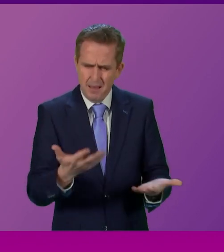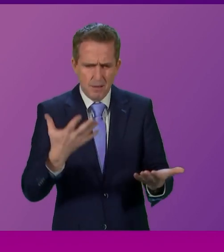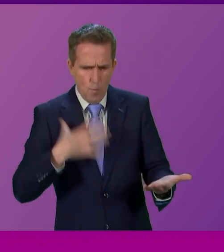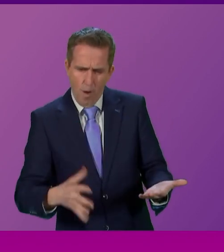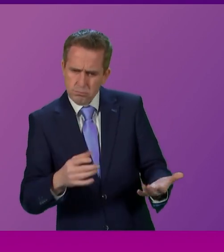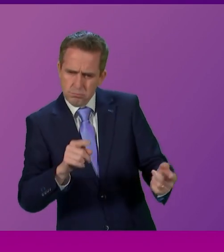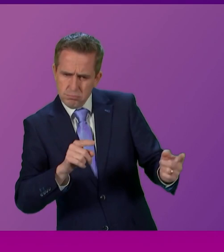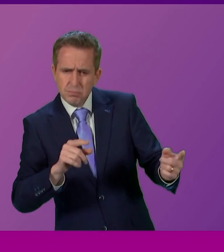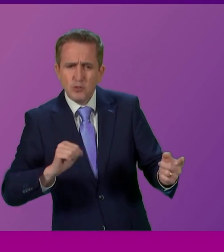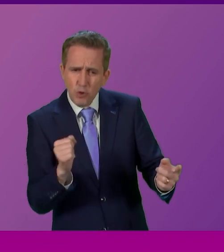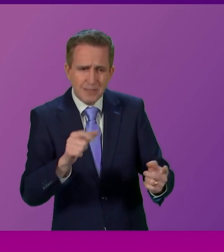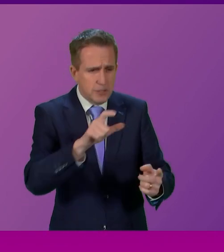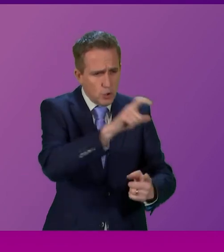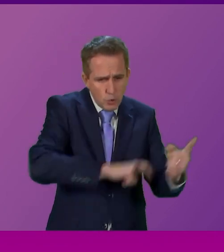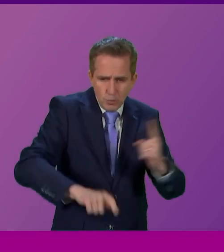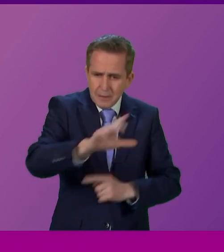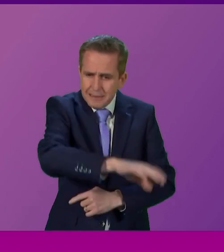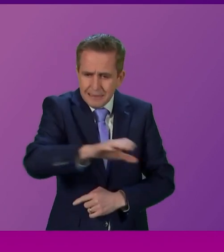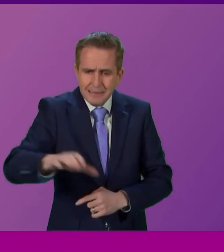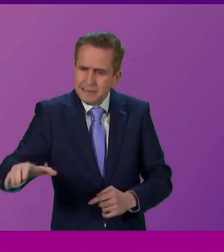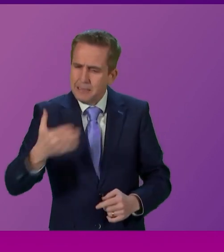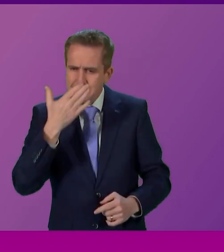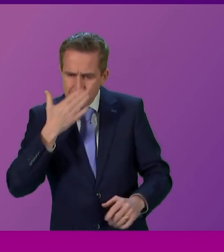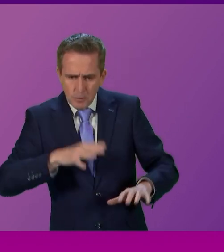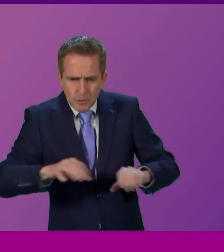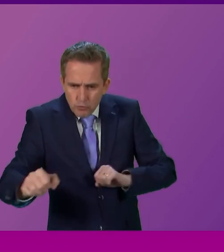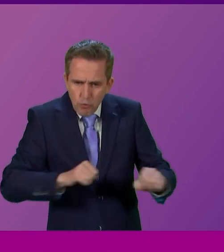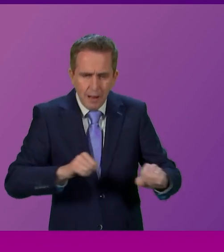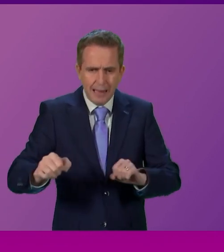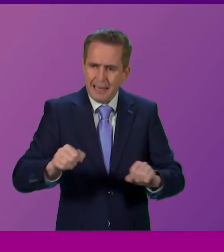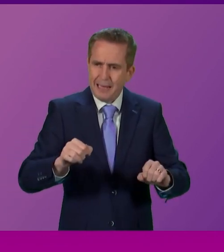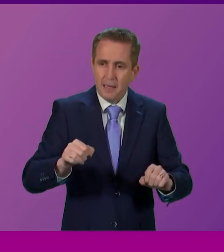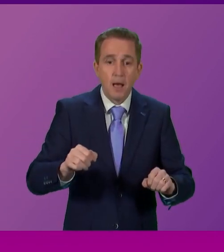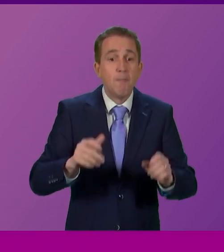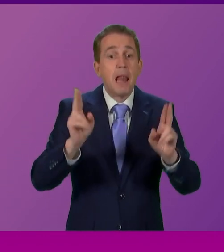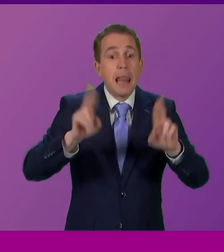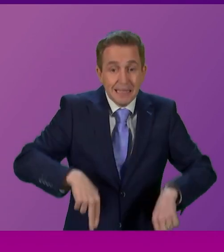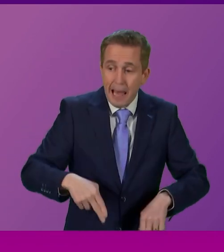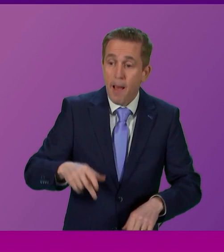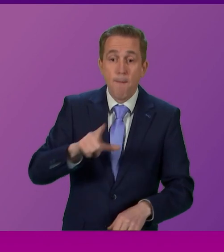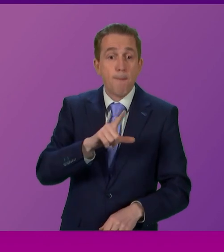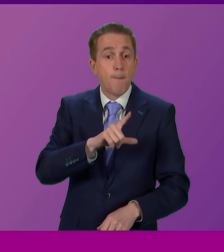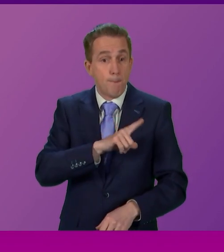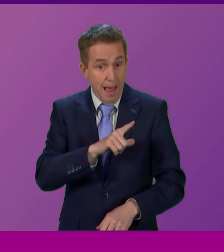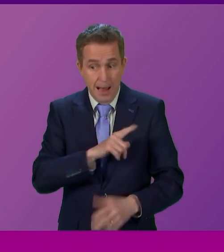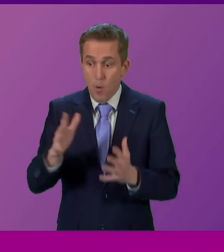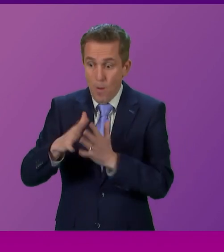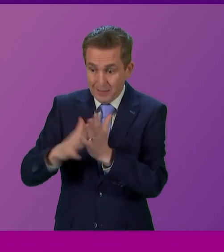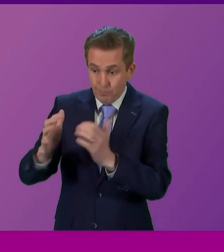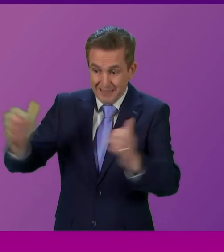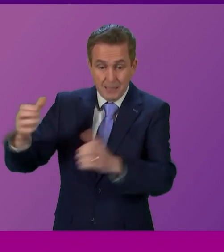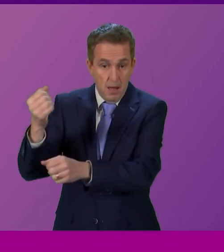are being let down by both of their governments. They are being let down by an arrogant and reckless Tory Government in Westminster, and an